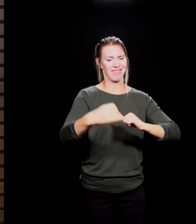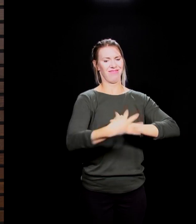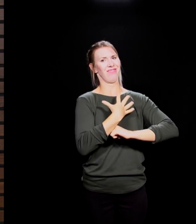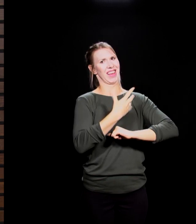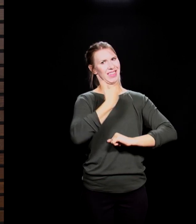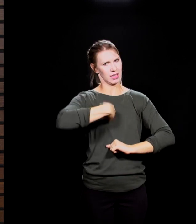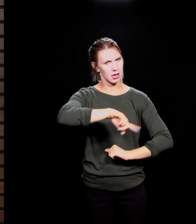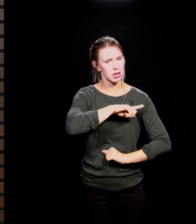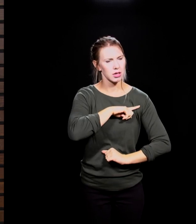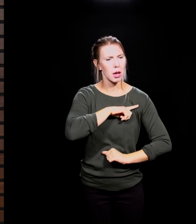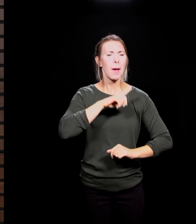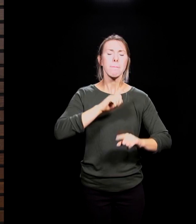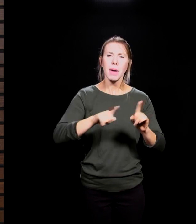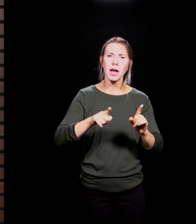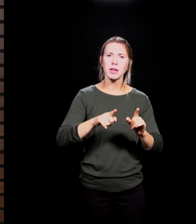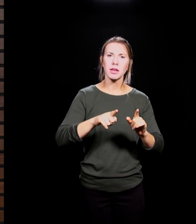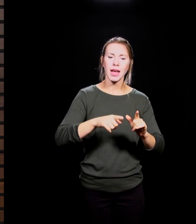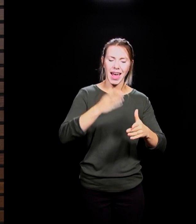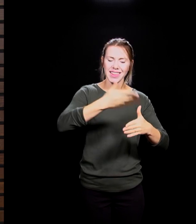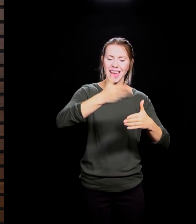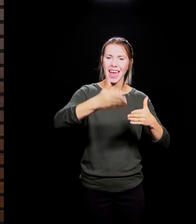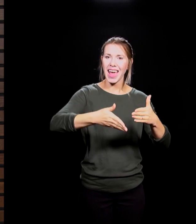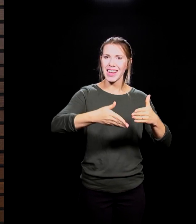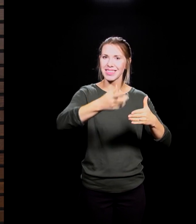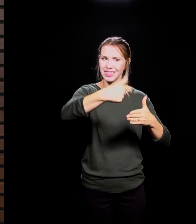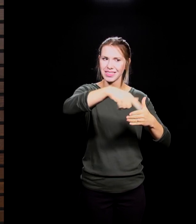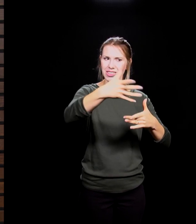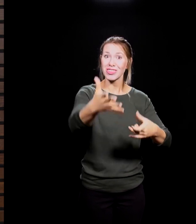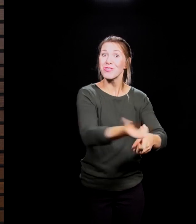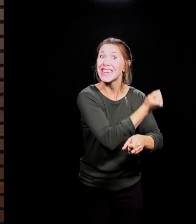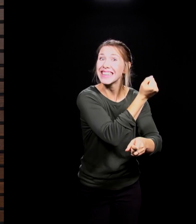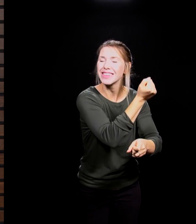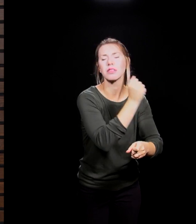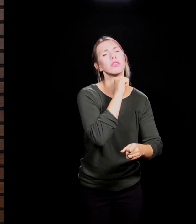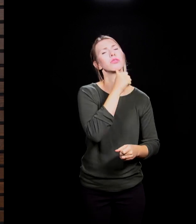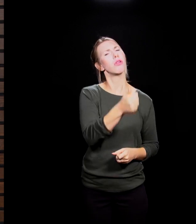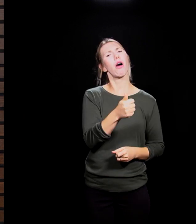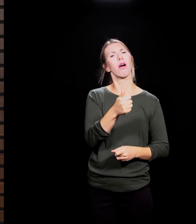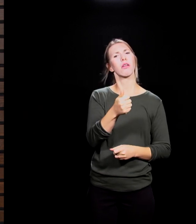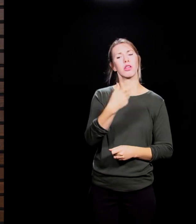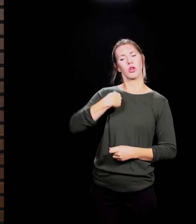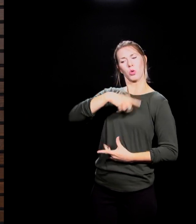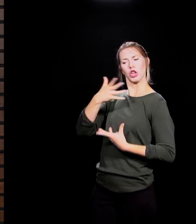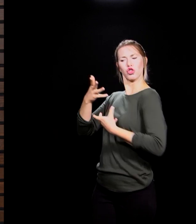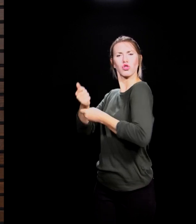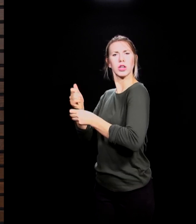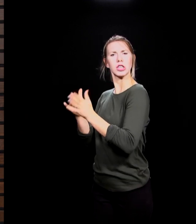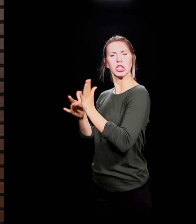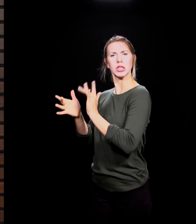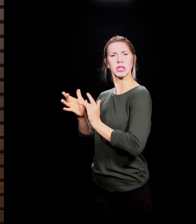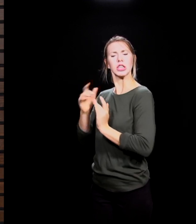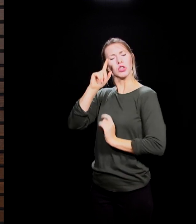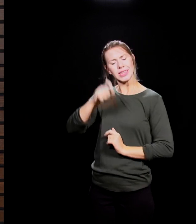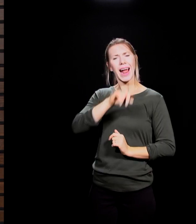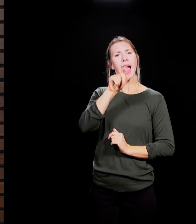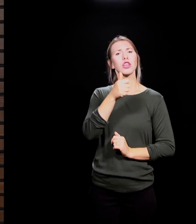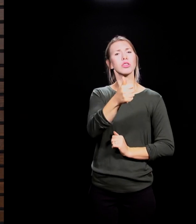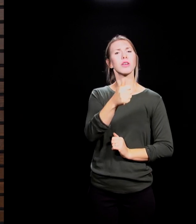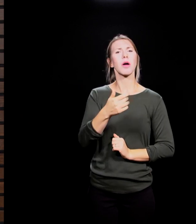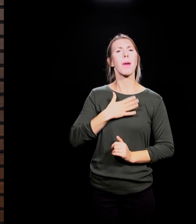get to win. And so maybe those of us that have trusted Jesus, need to ask ourselves, where's our hope today? Where's our security? Where